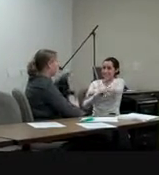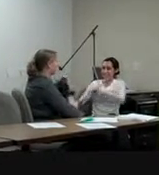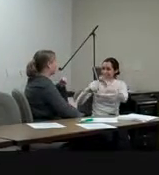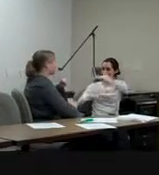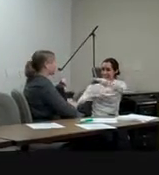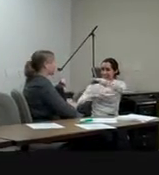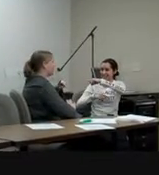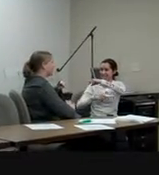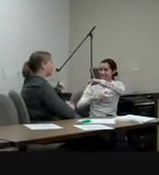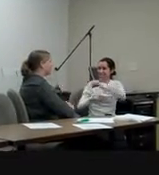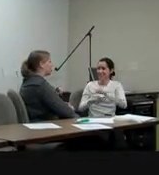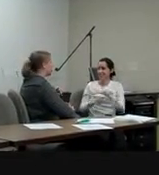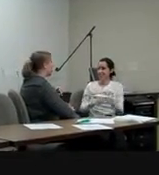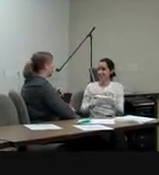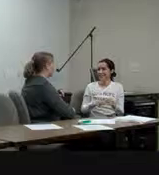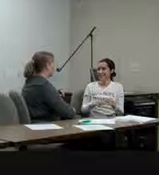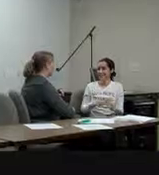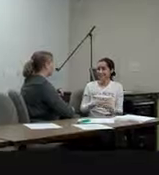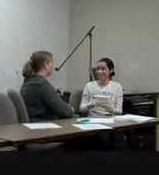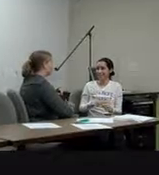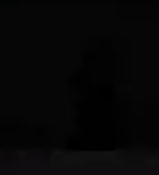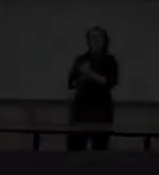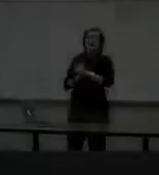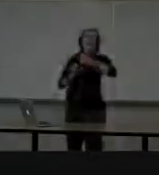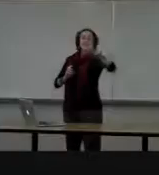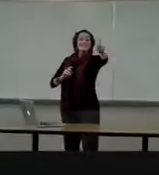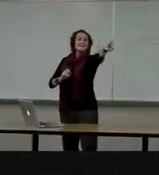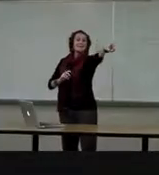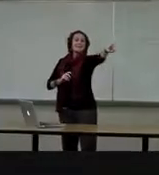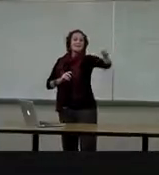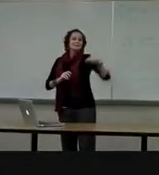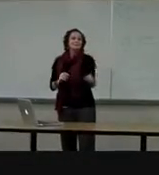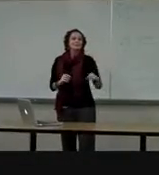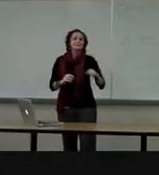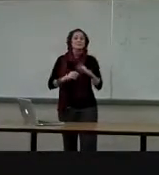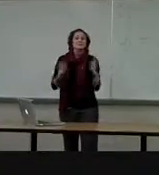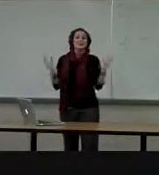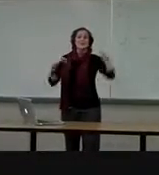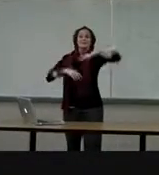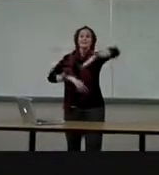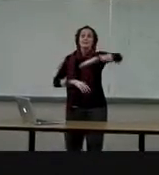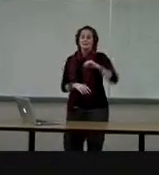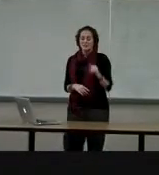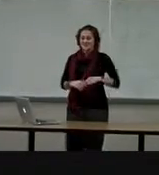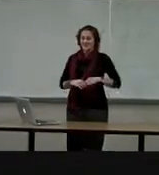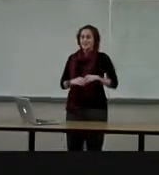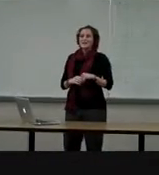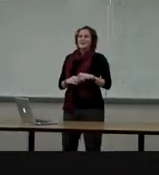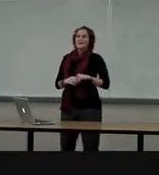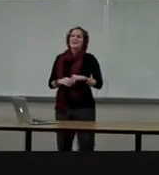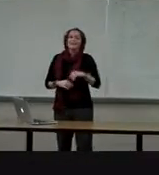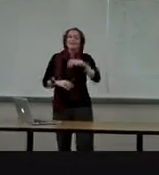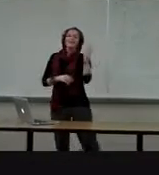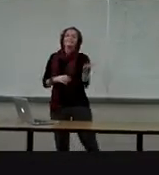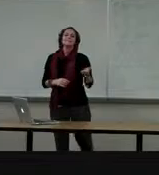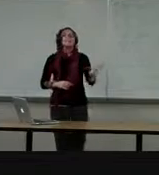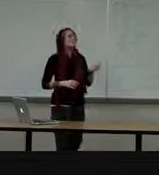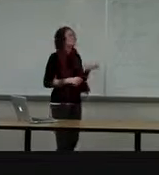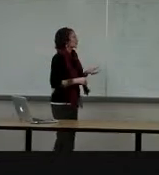And it is Joe. I like to see how everybody was using the gestures. Okay, the next type of